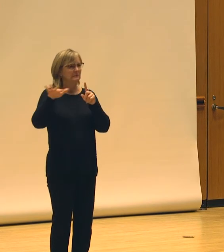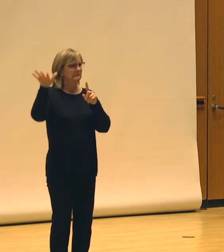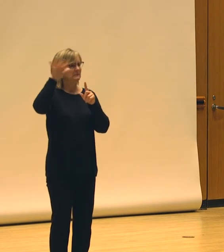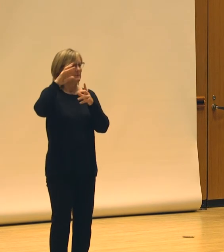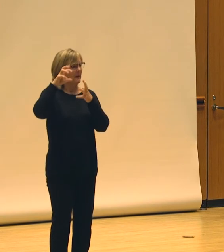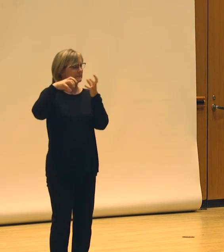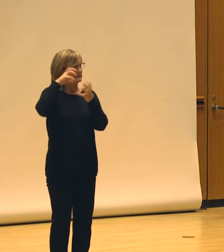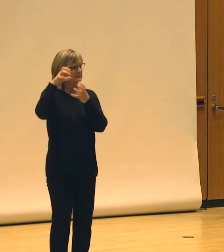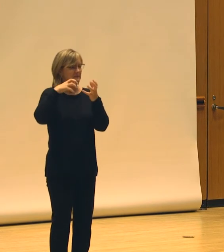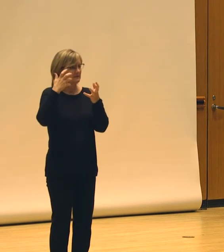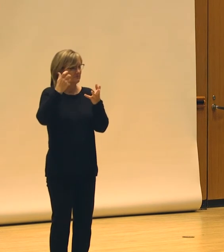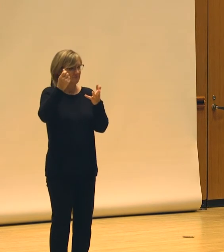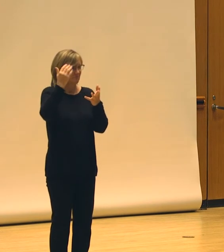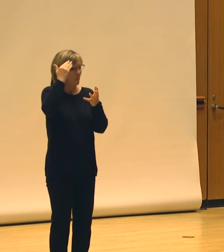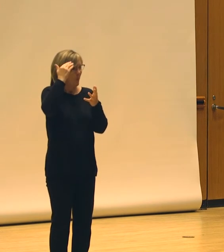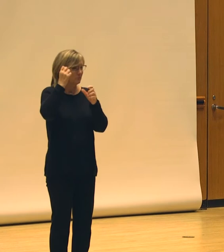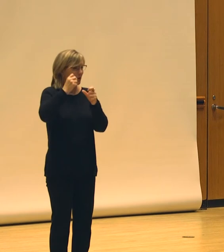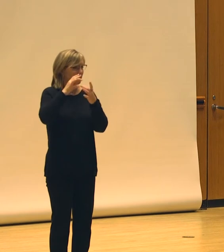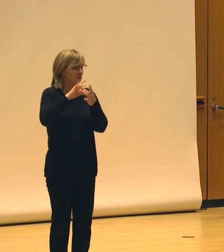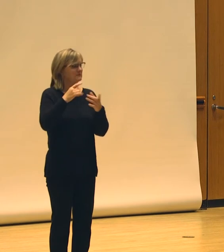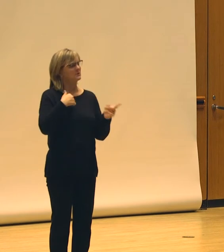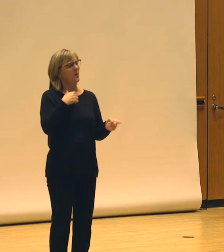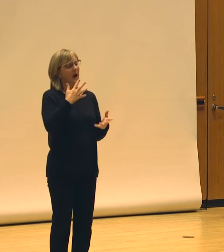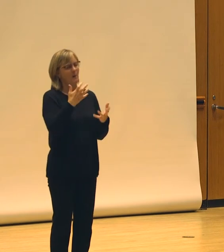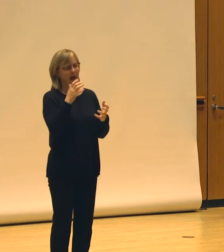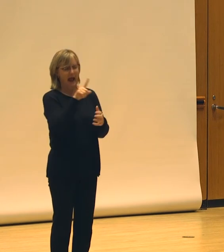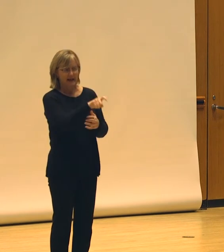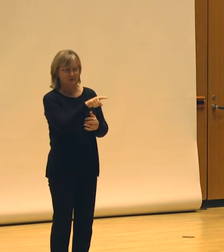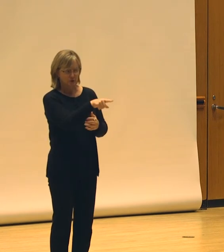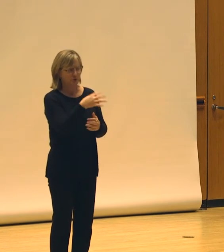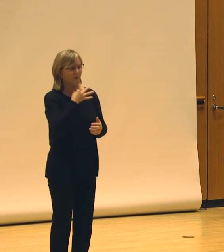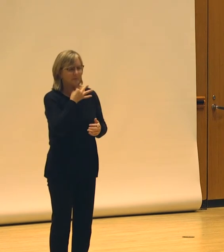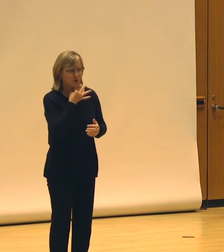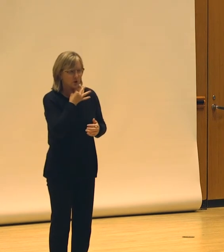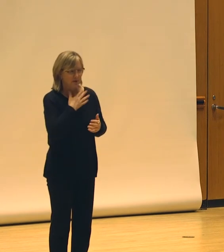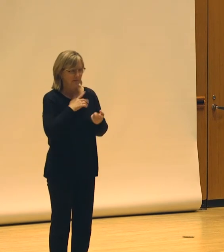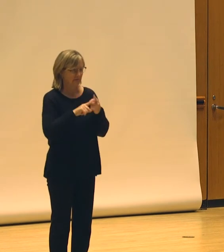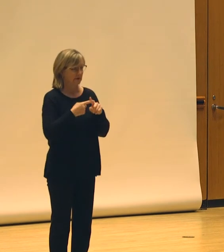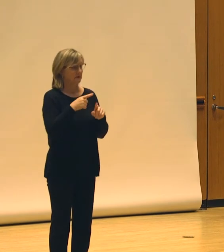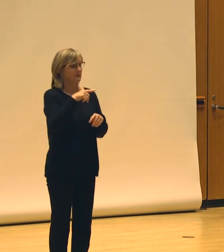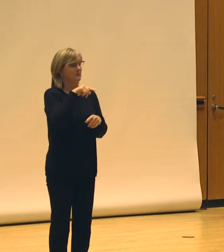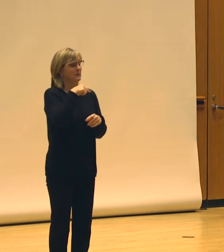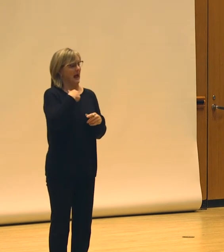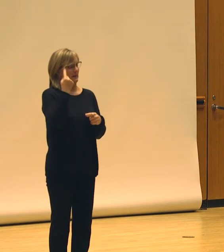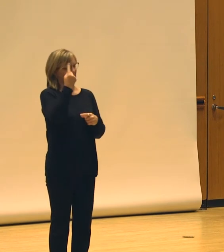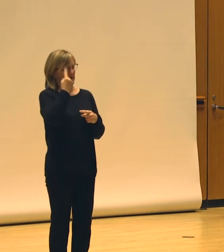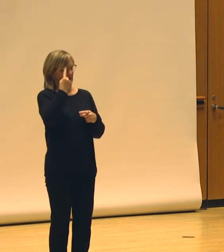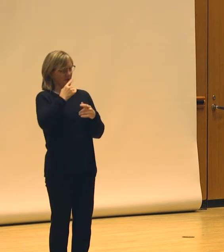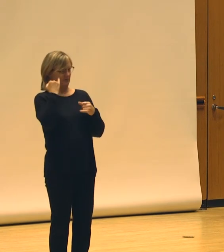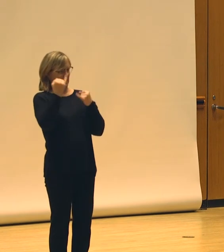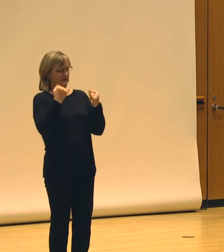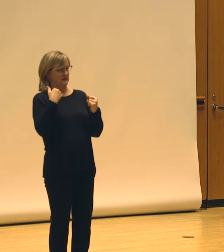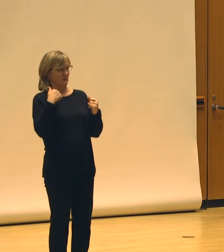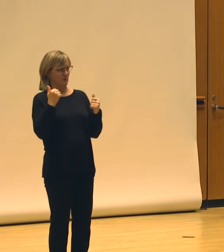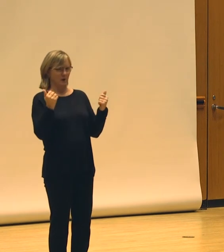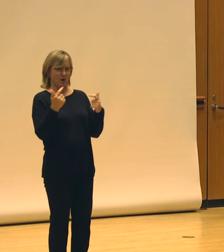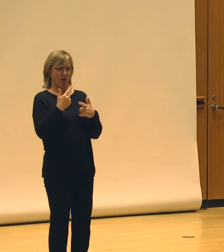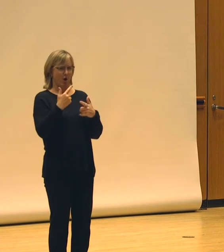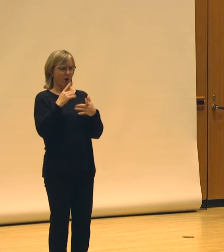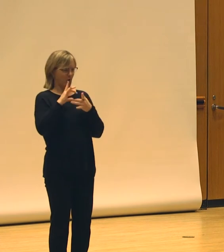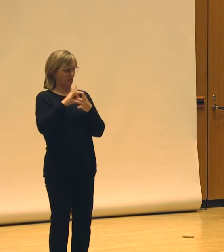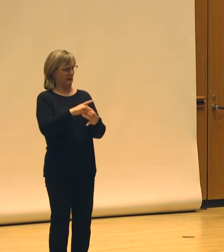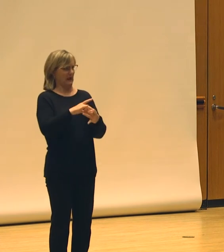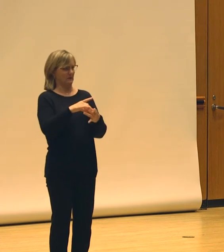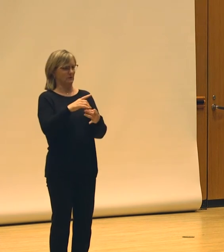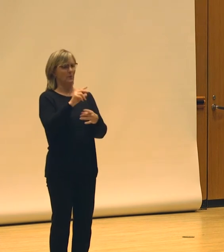curious for you, friend, when I am thinking about this idea that we are all native to somewhere